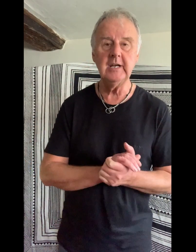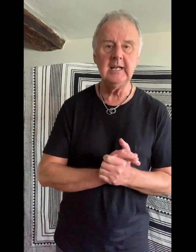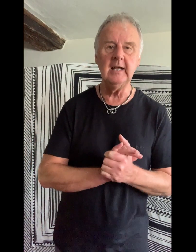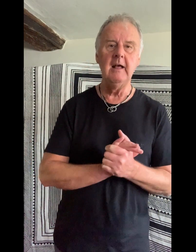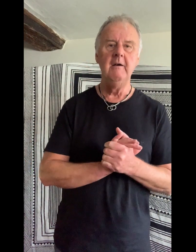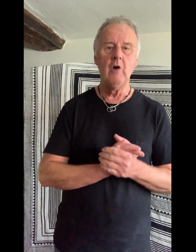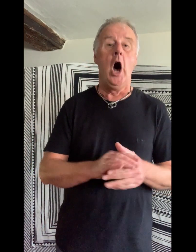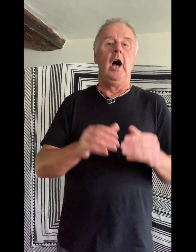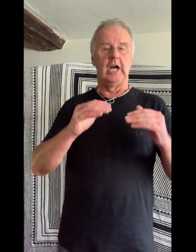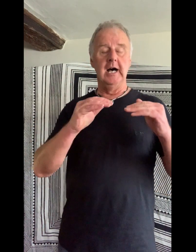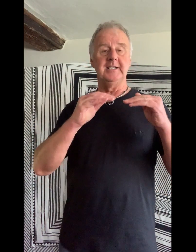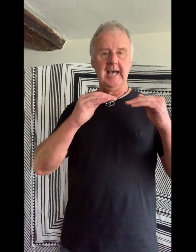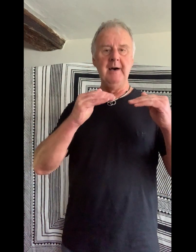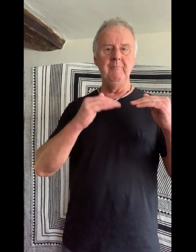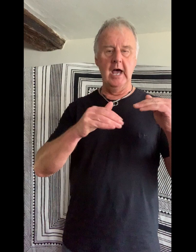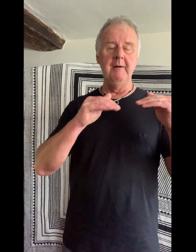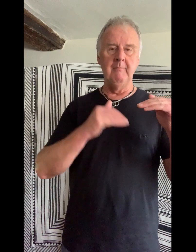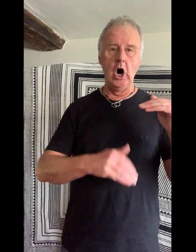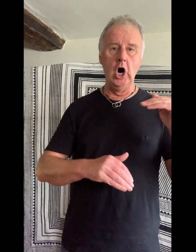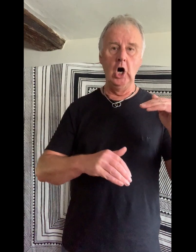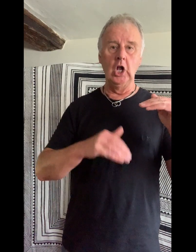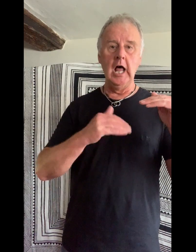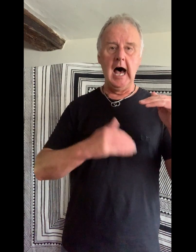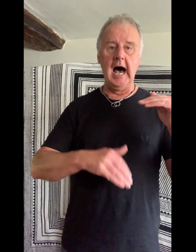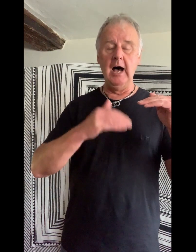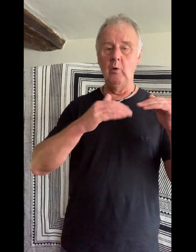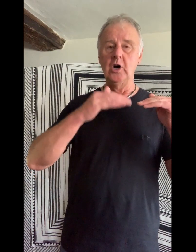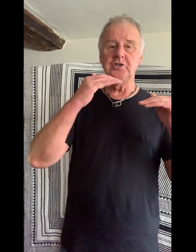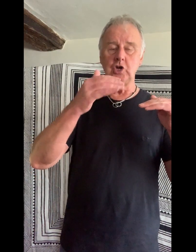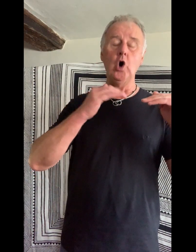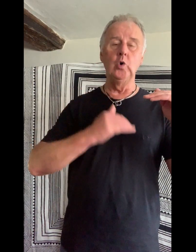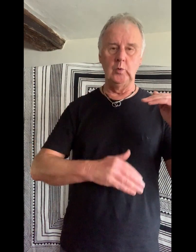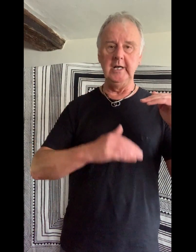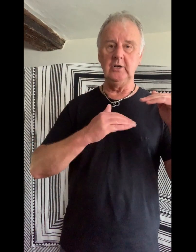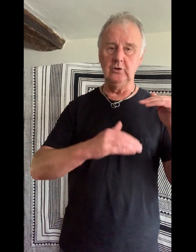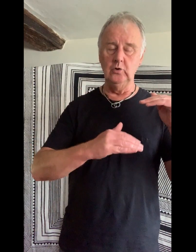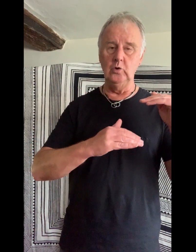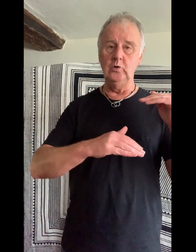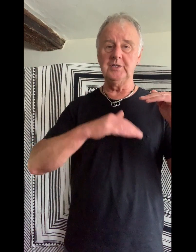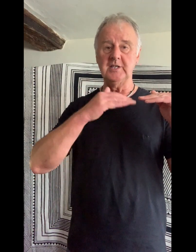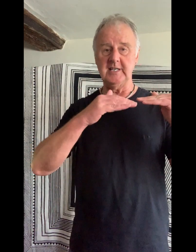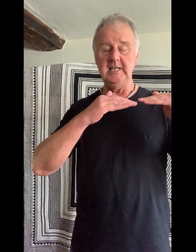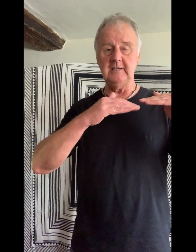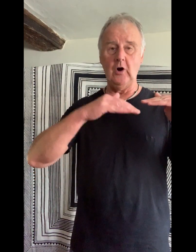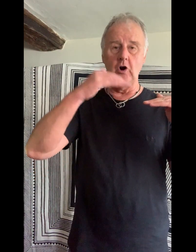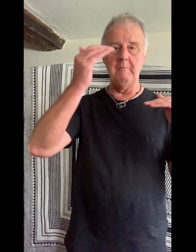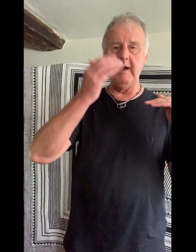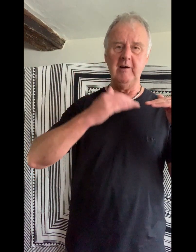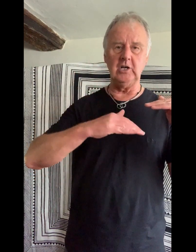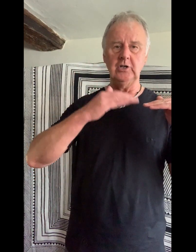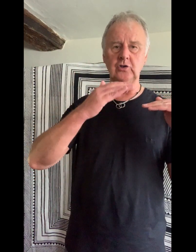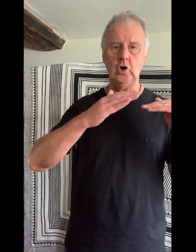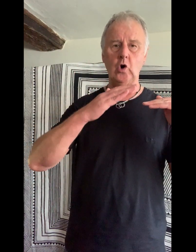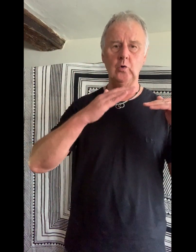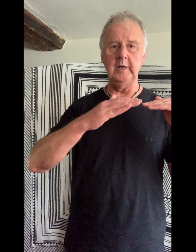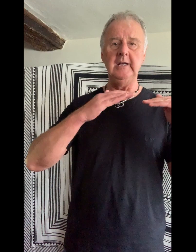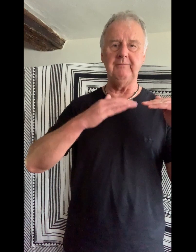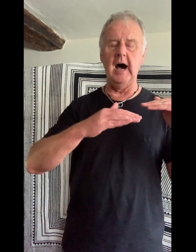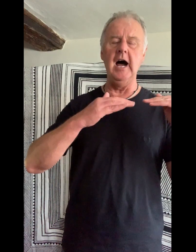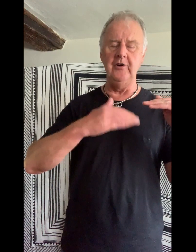Three. God damn them all, I was told. We'd cruise the seas for American gold. We'd fire